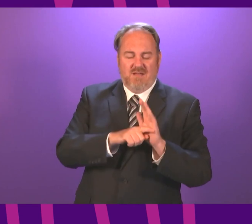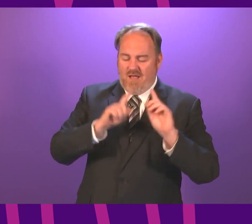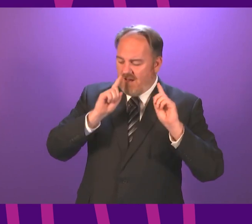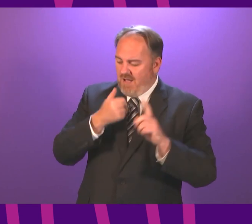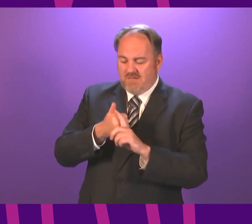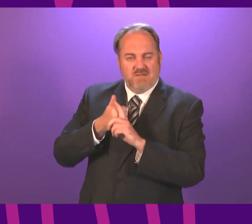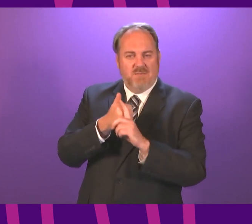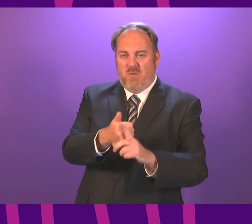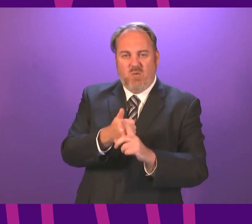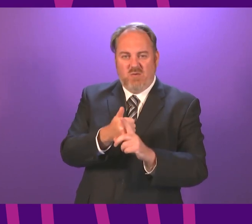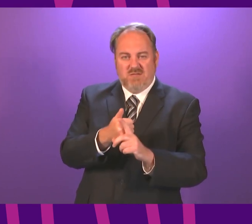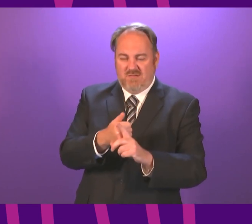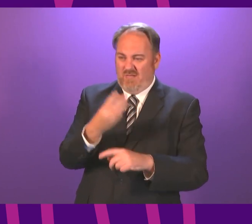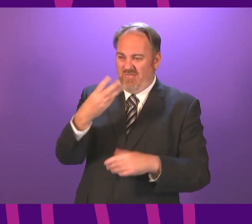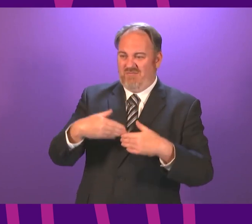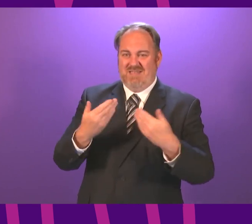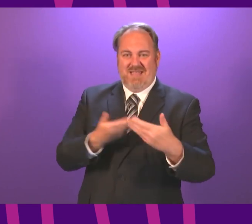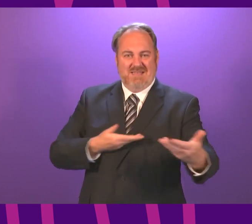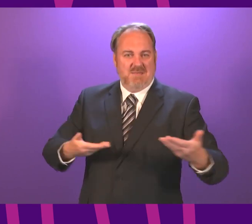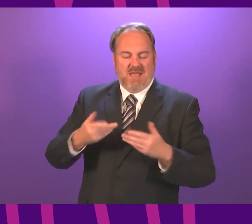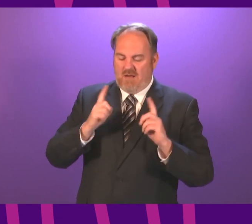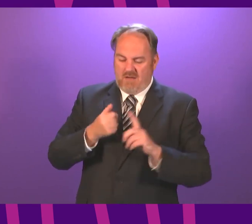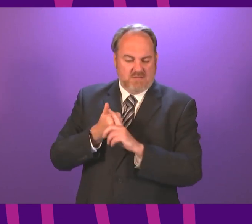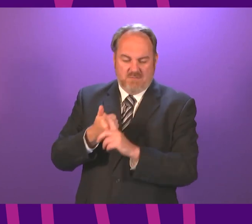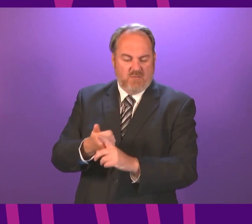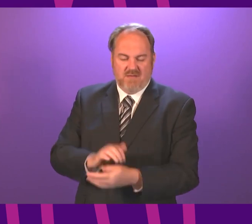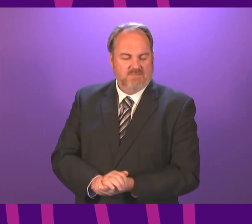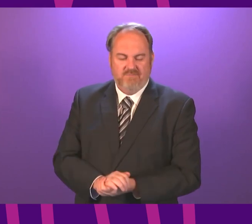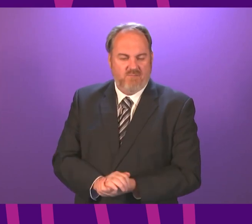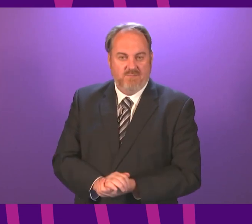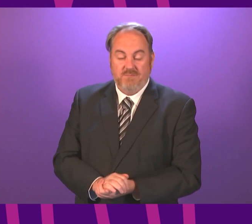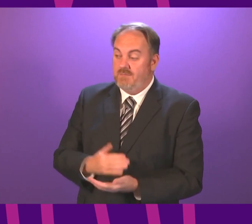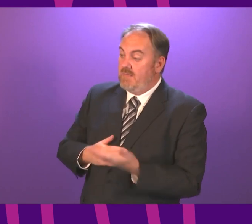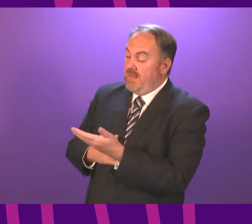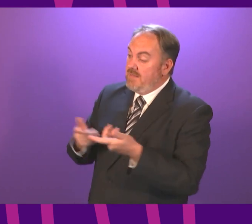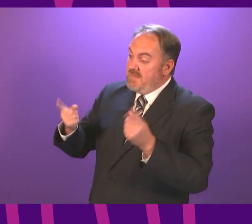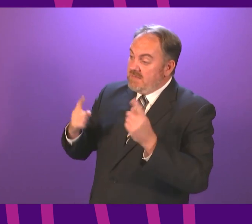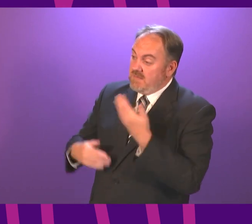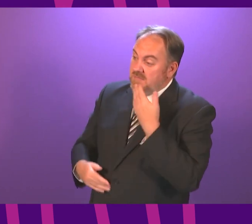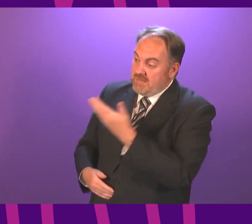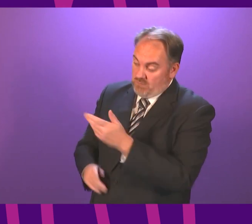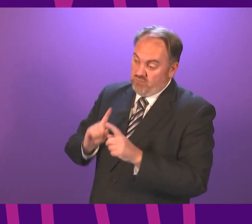support the timetabling of this bill as it stands. Thank you. I call on the Minister to respond.